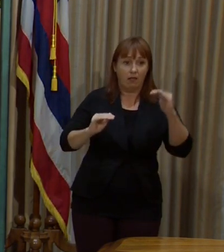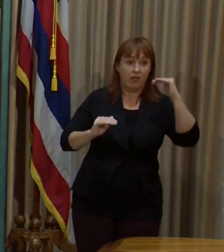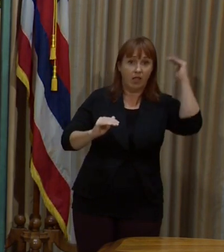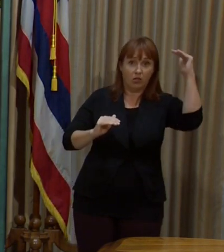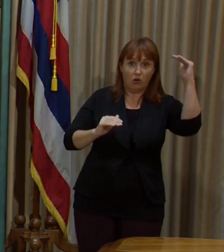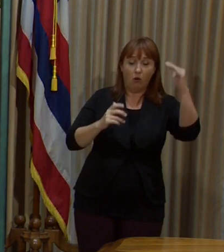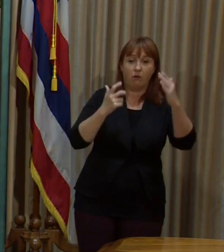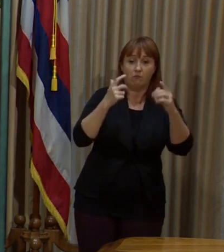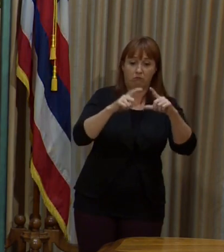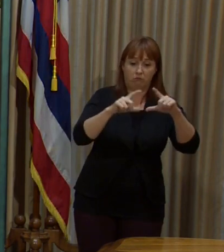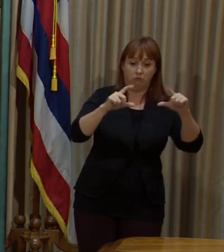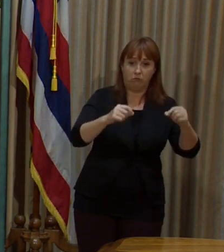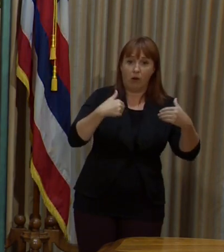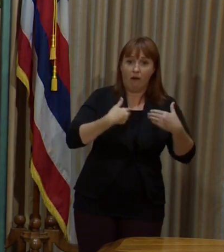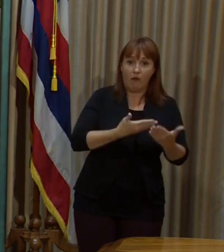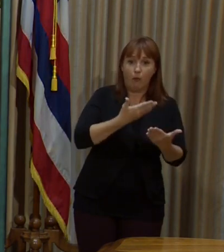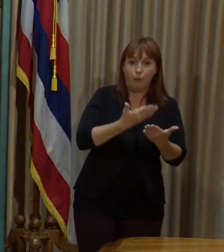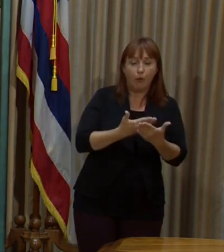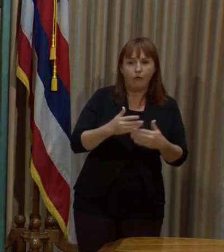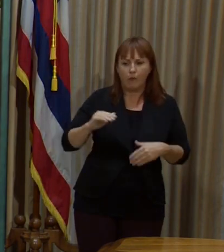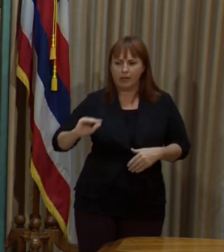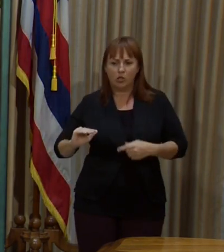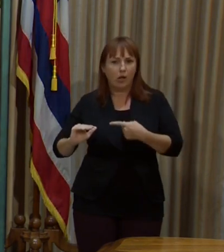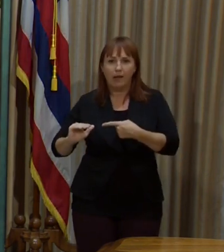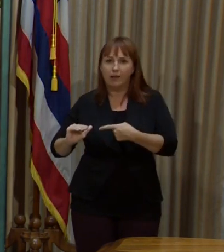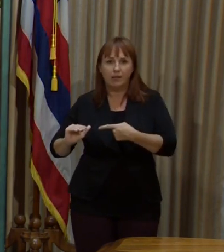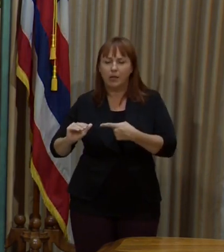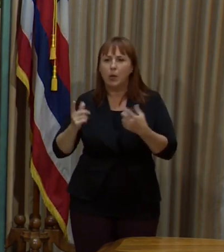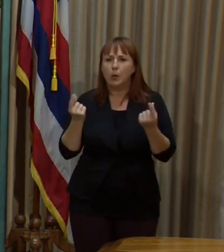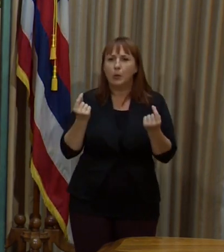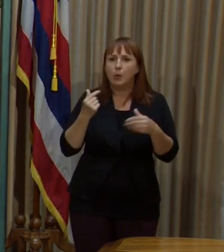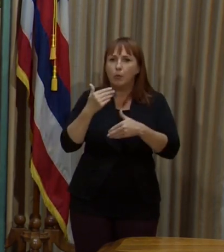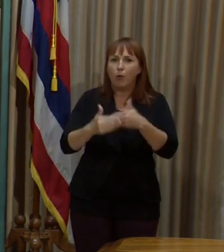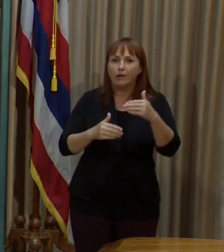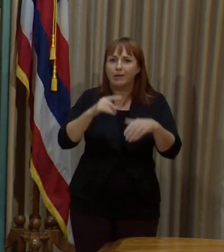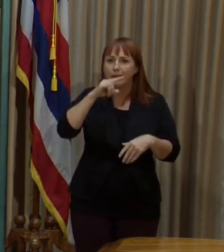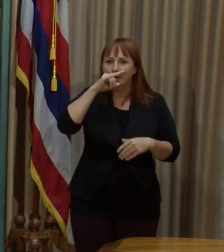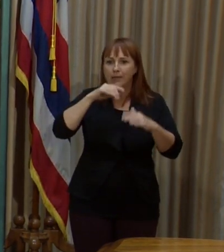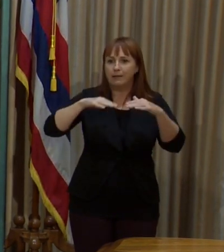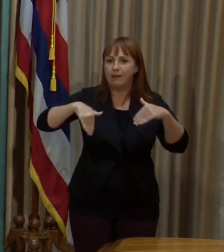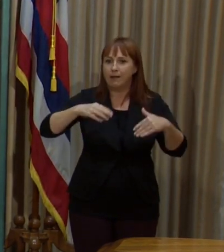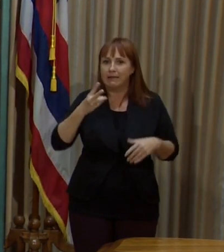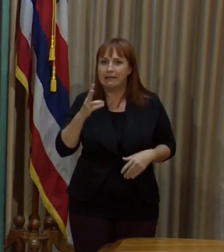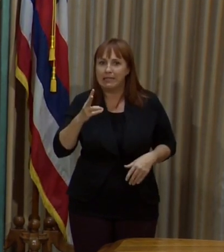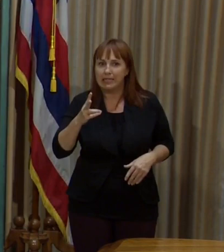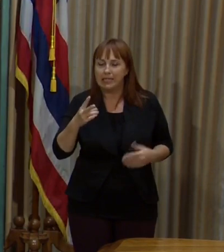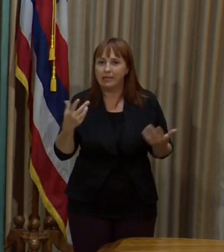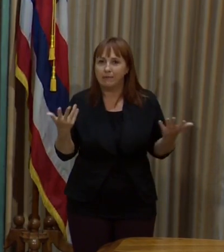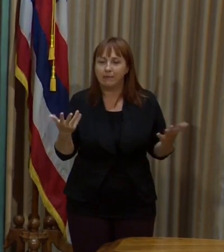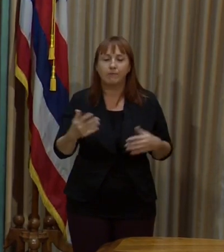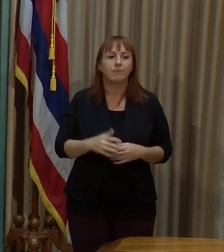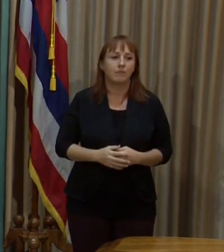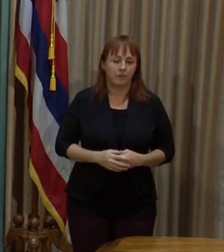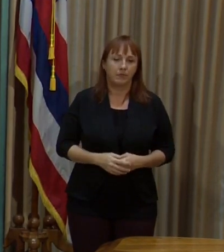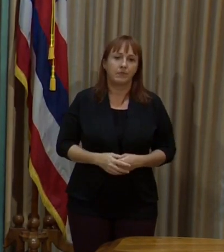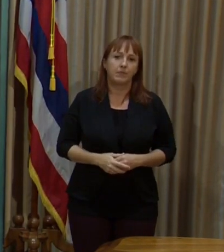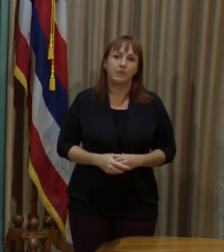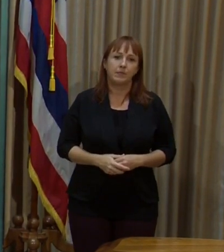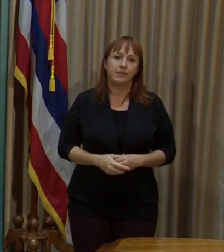What's going to be the process for the parents with kids under 16 years old? Lieutenant Governor taking that question.